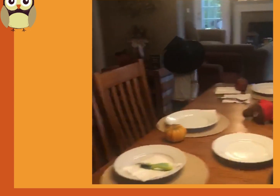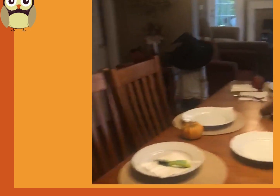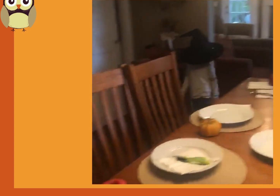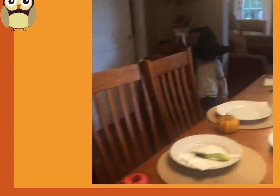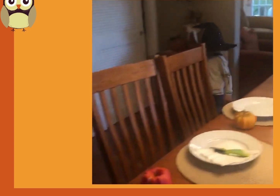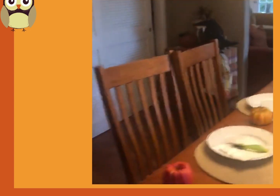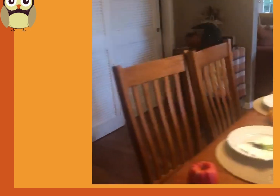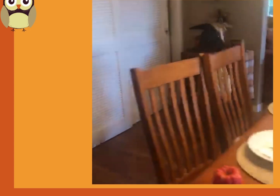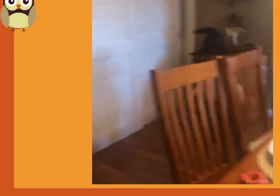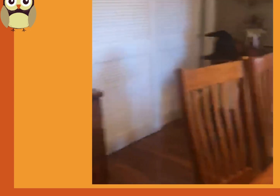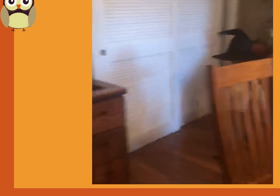Halloween